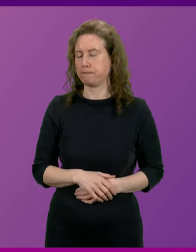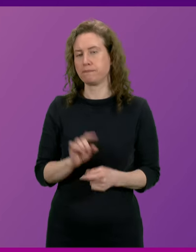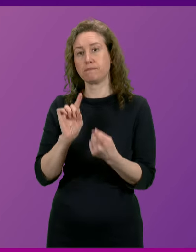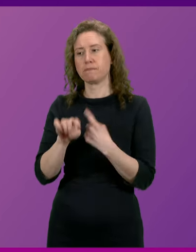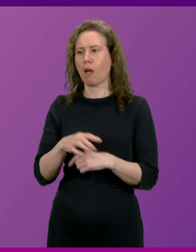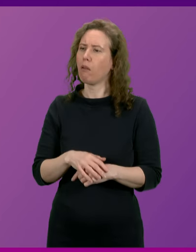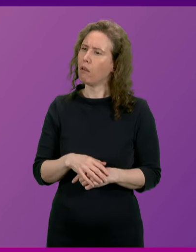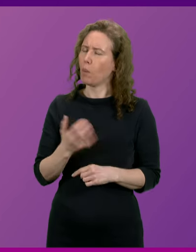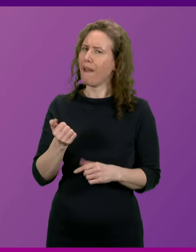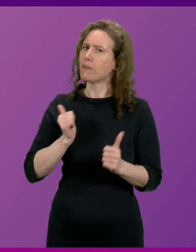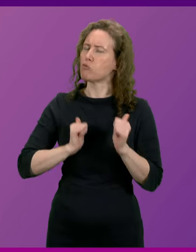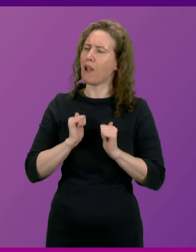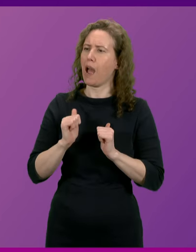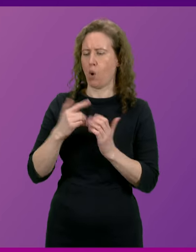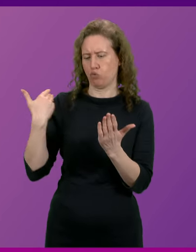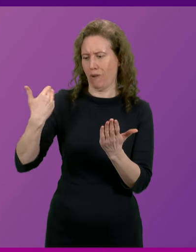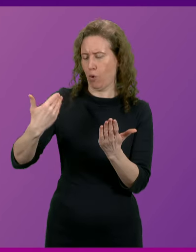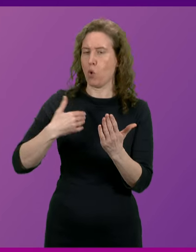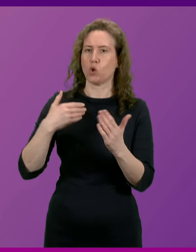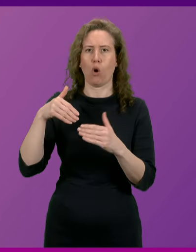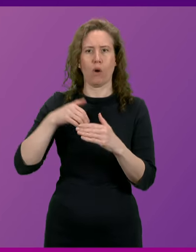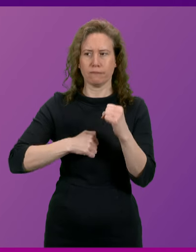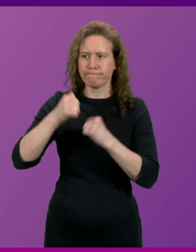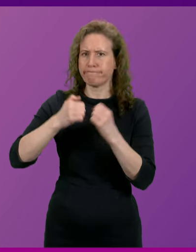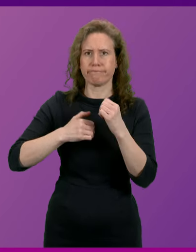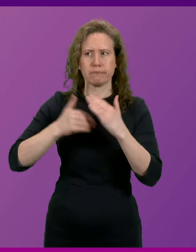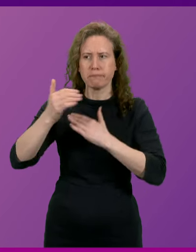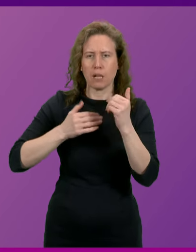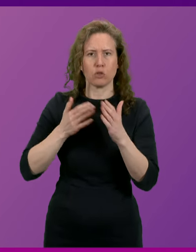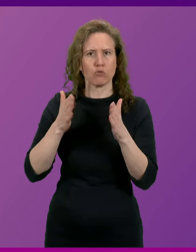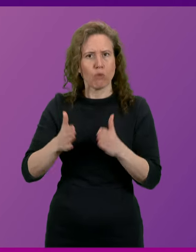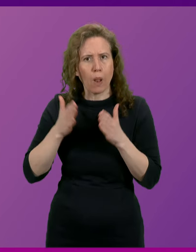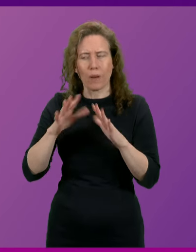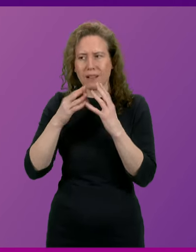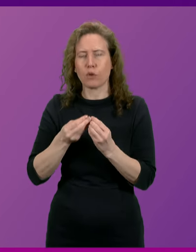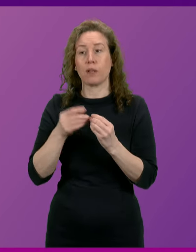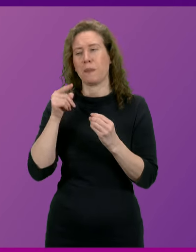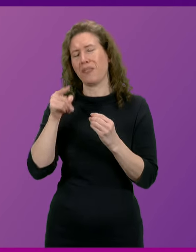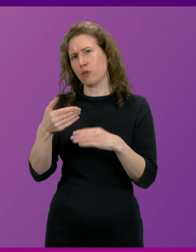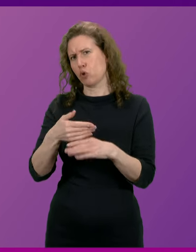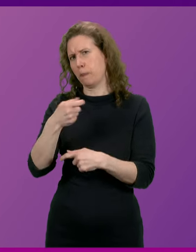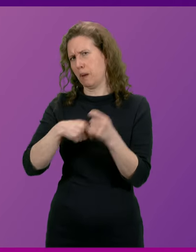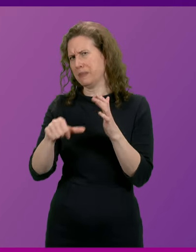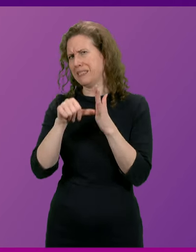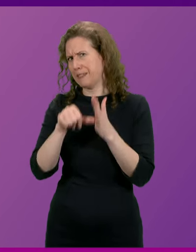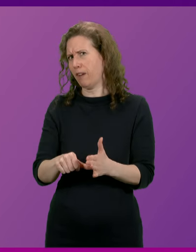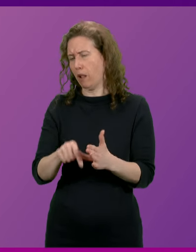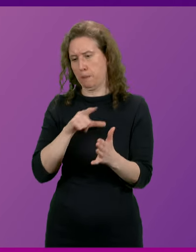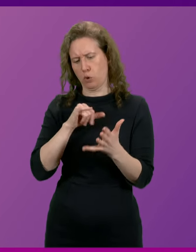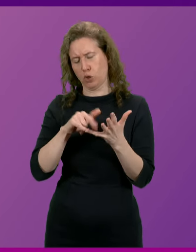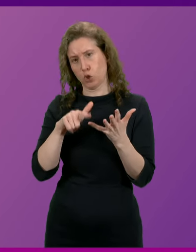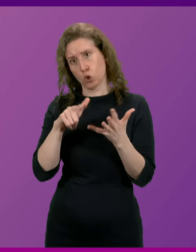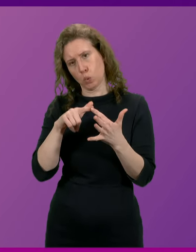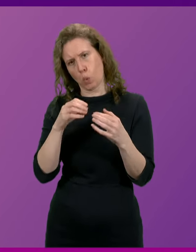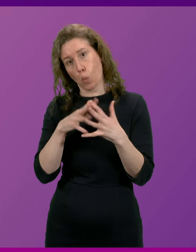have a proud record of infrastructure on building on our railways. That job, though, becomes markedly more difficult when Sue Webber's